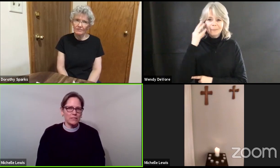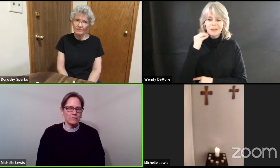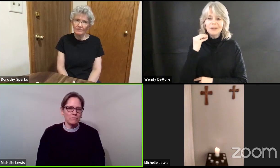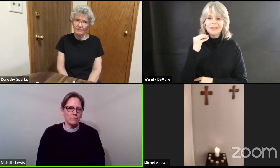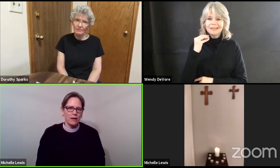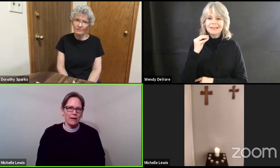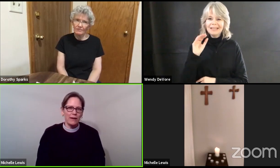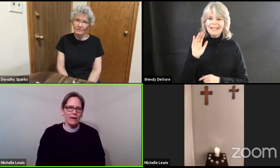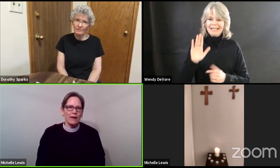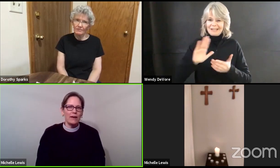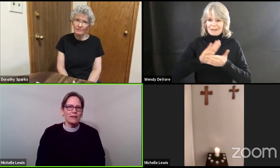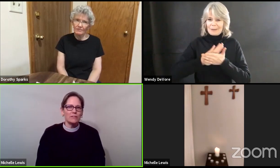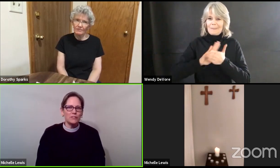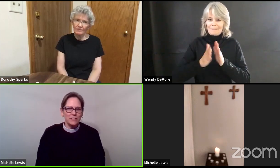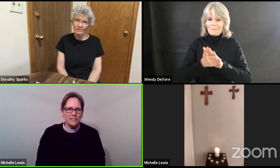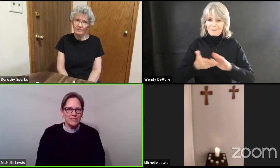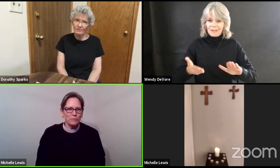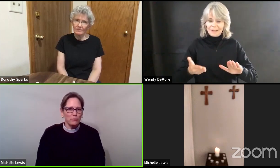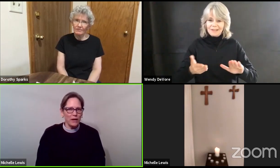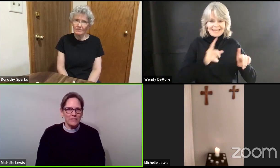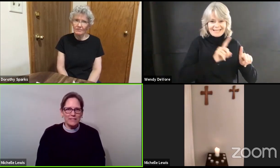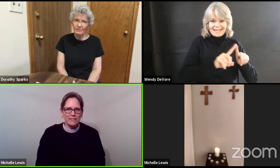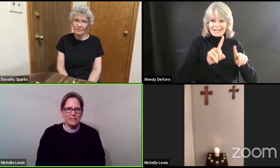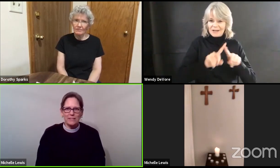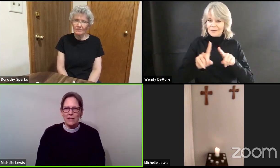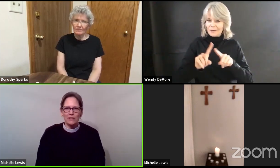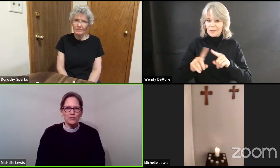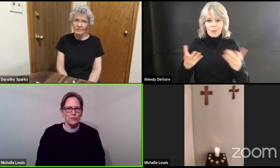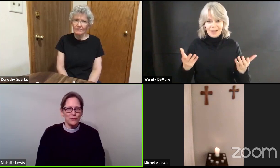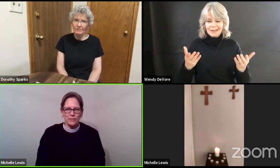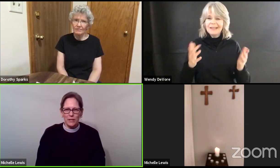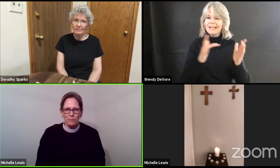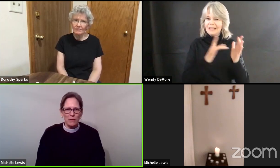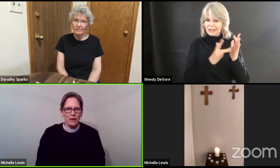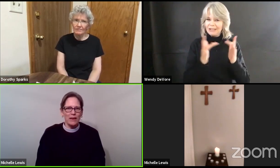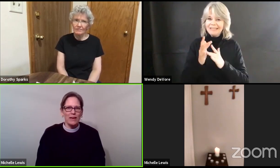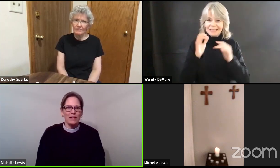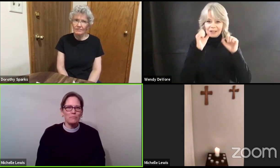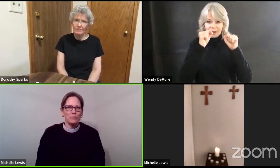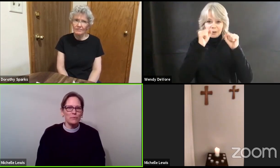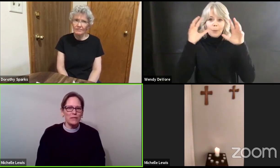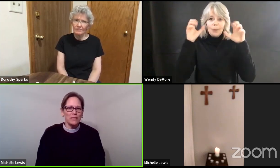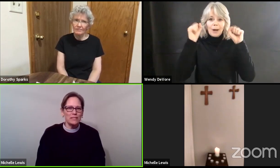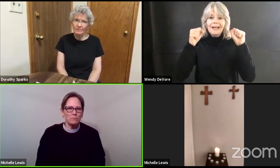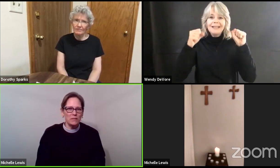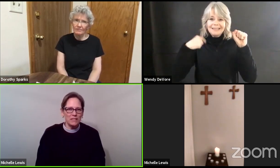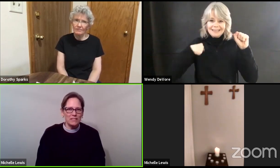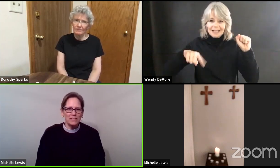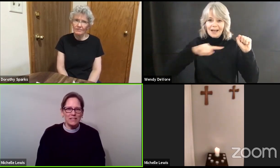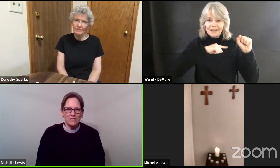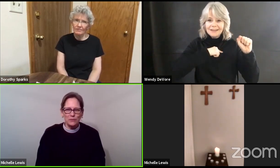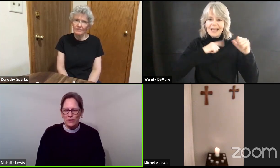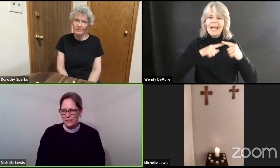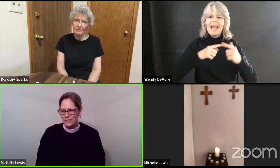Jesus surprises us and shows up and breathes peace into us